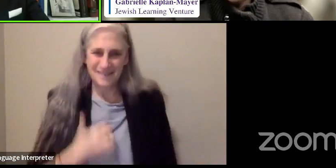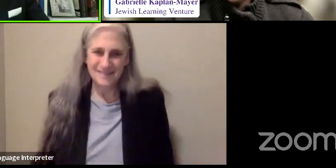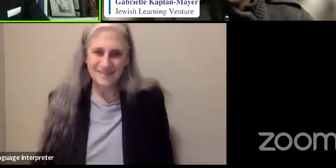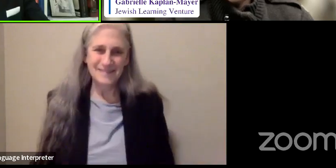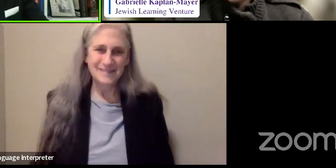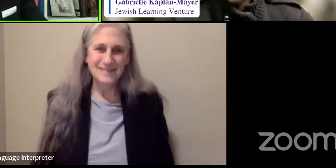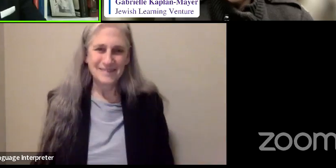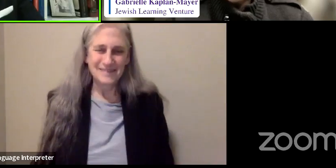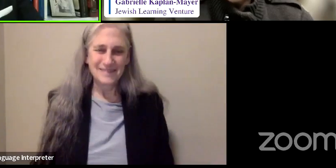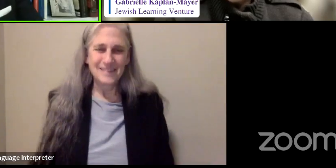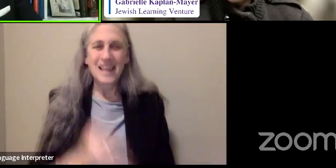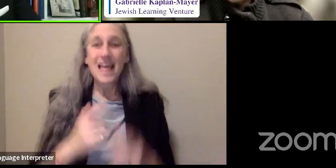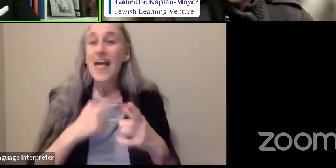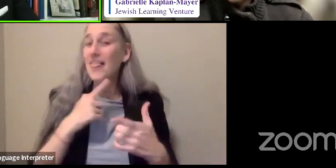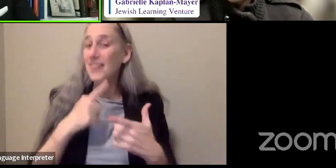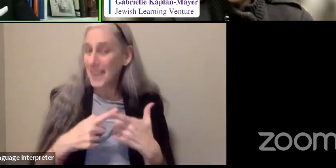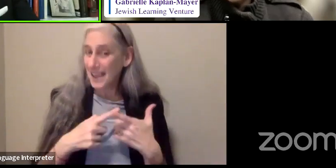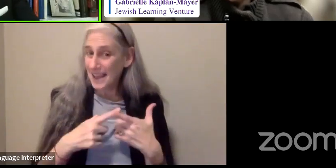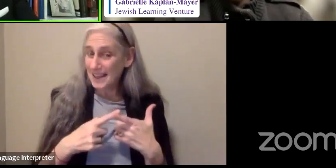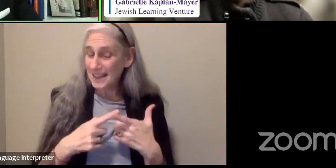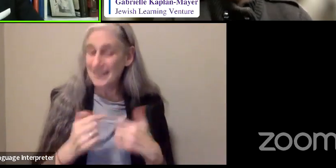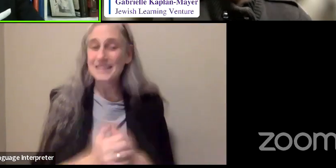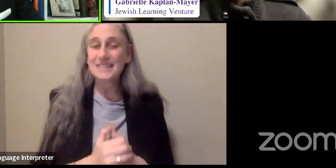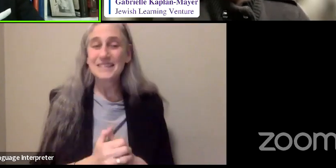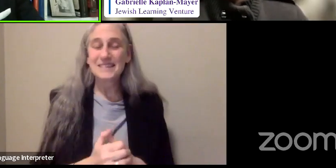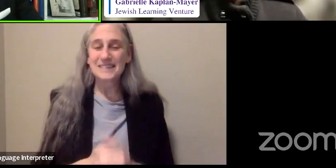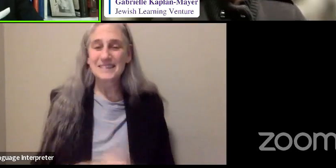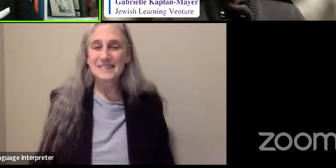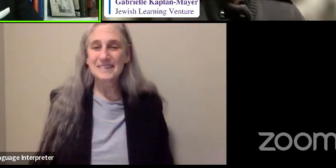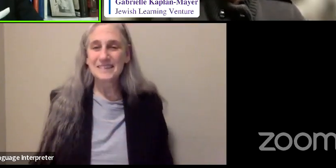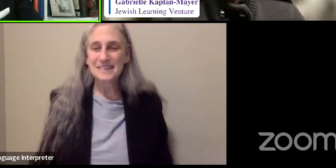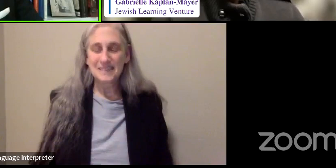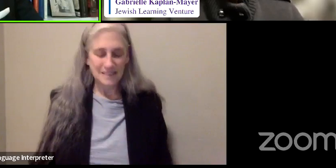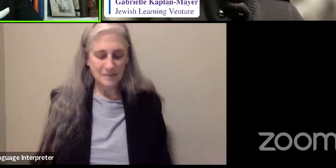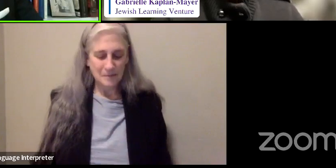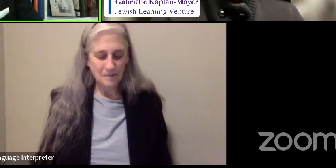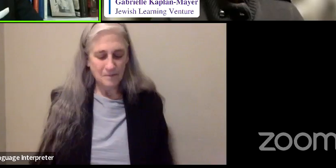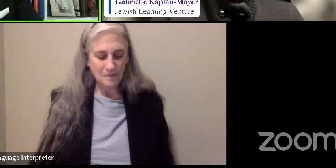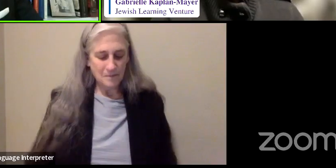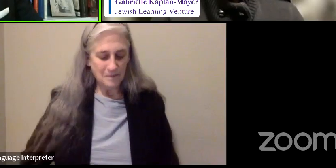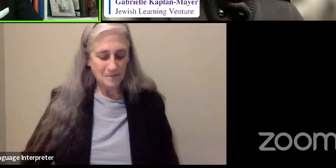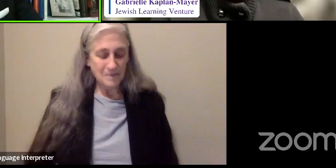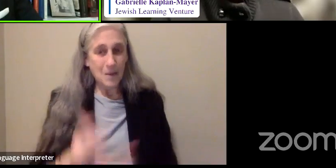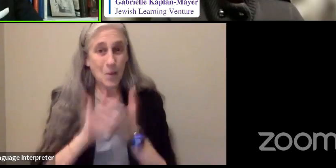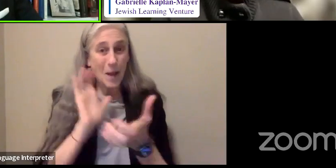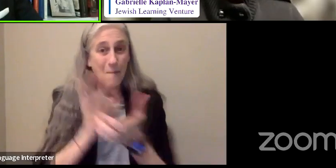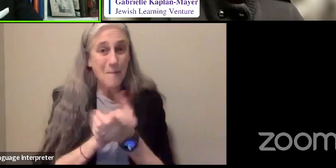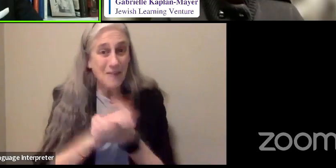And then we got married.